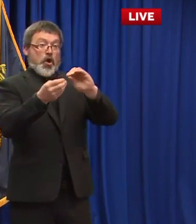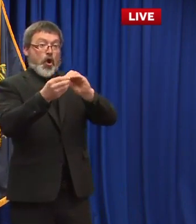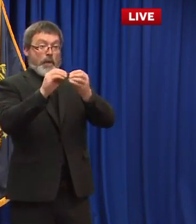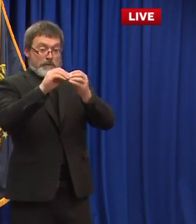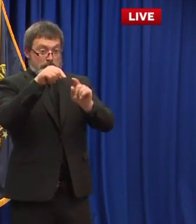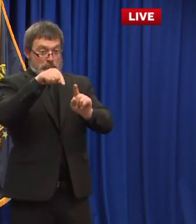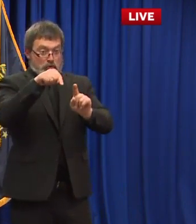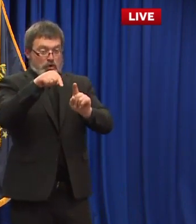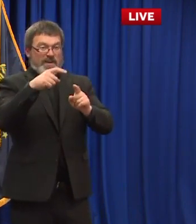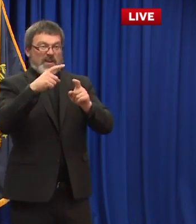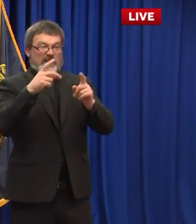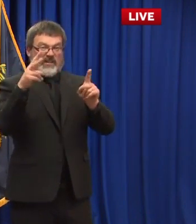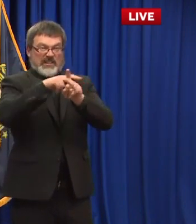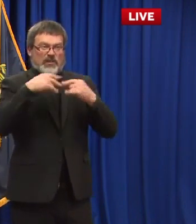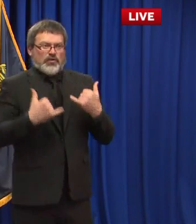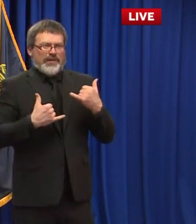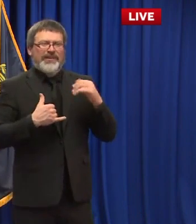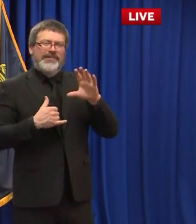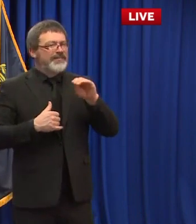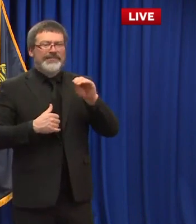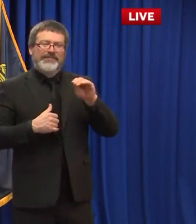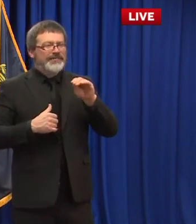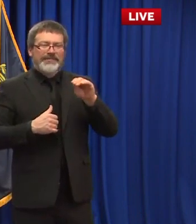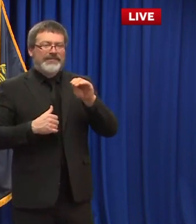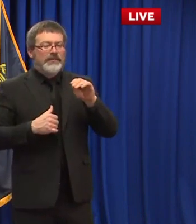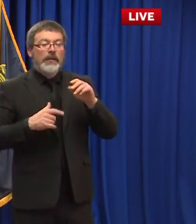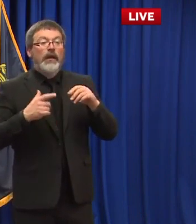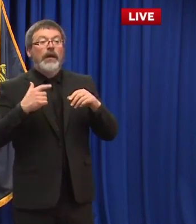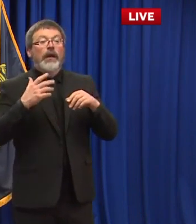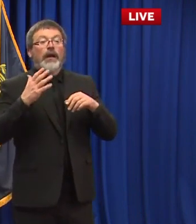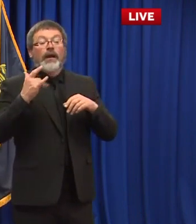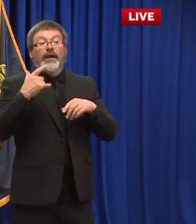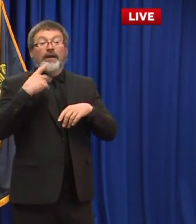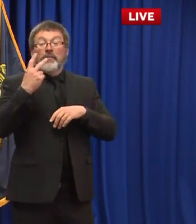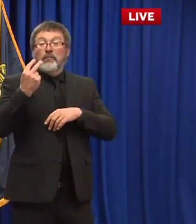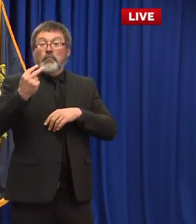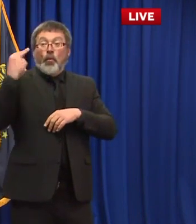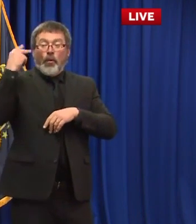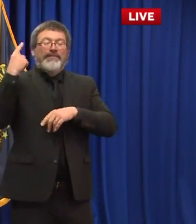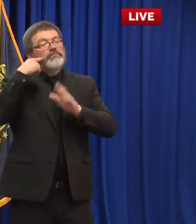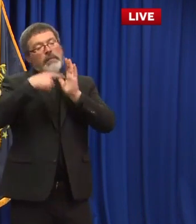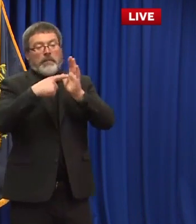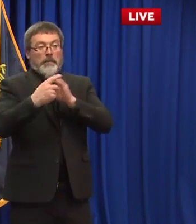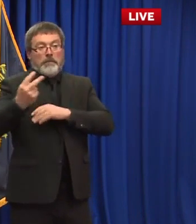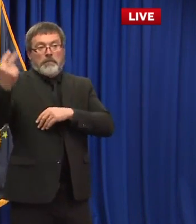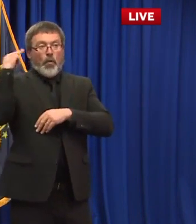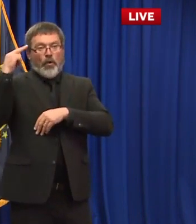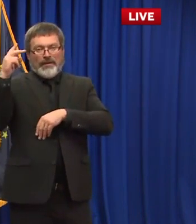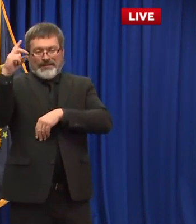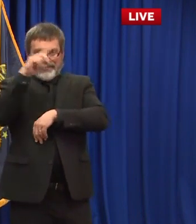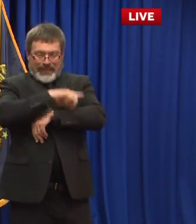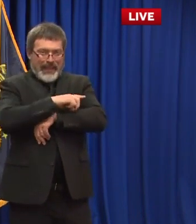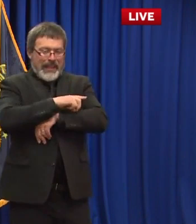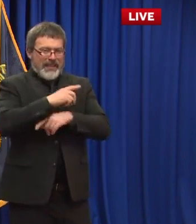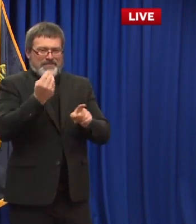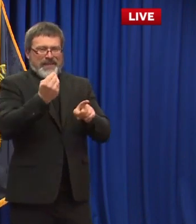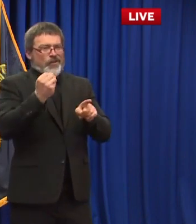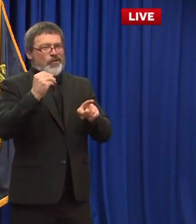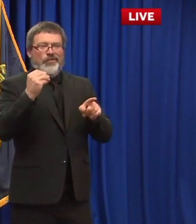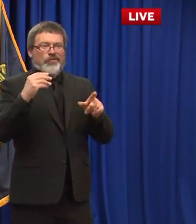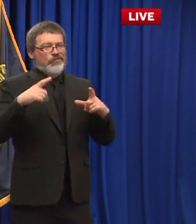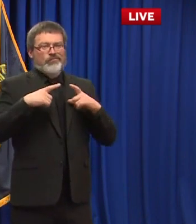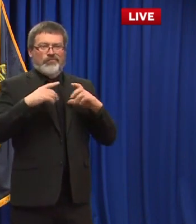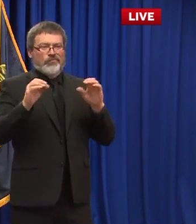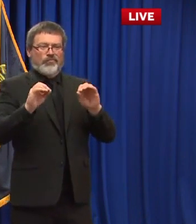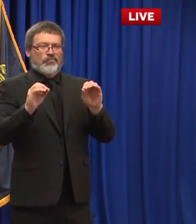saturday sunday monday if it's a holiday right uh physicians offices are closed things like that you're going to see specimen collections drop